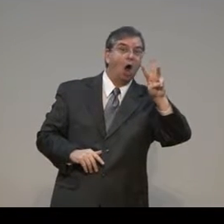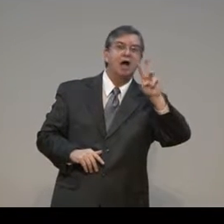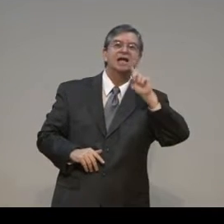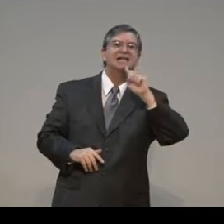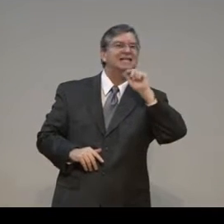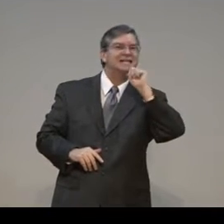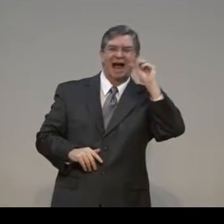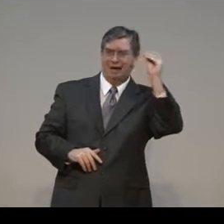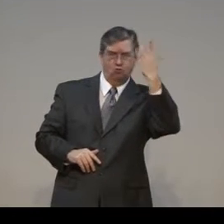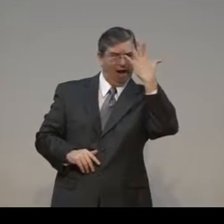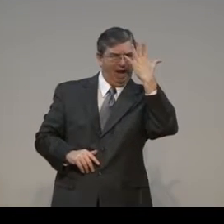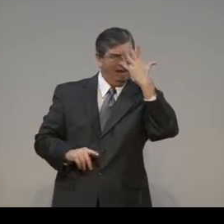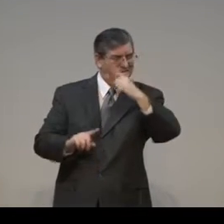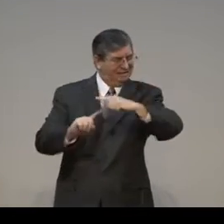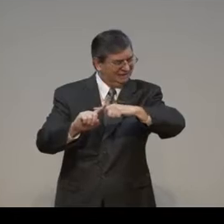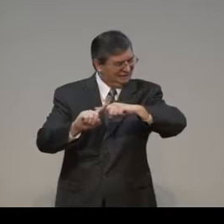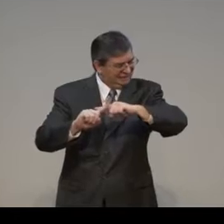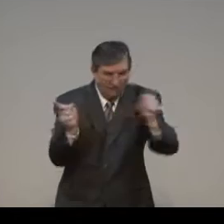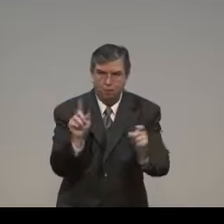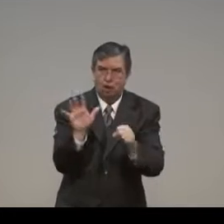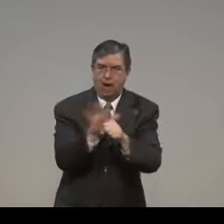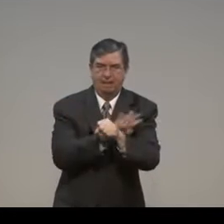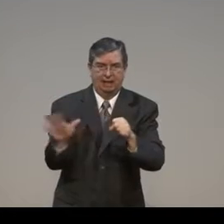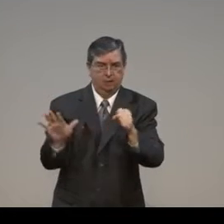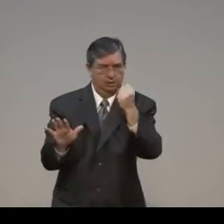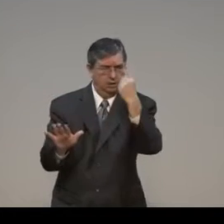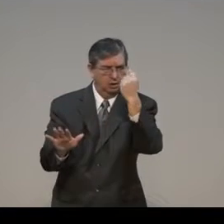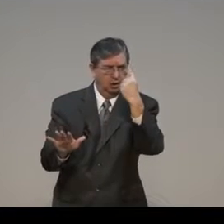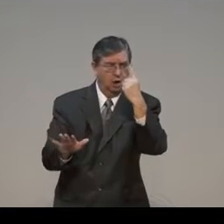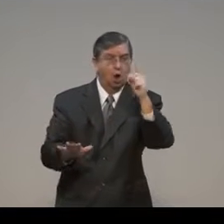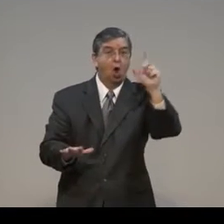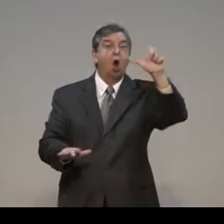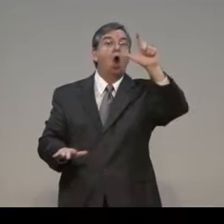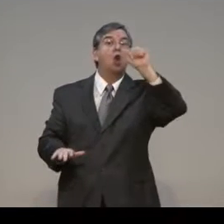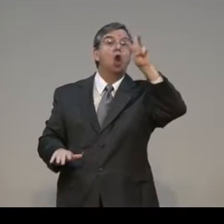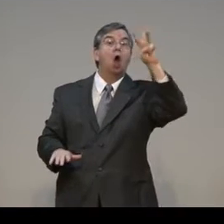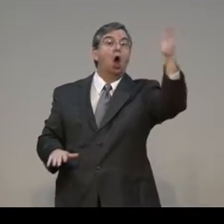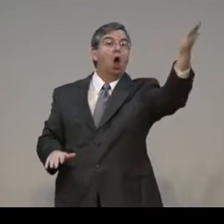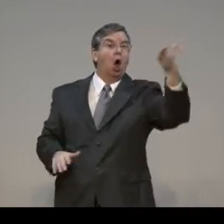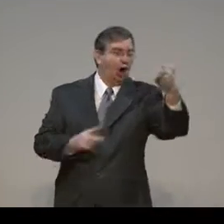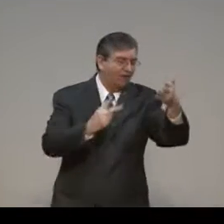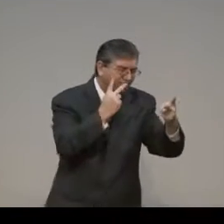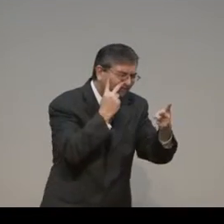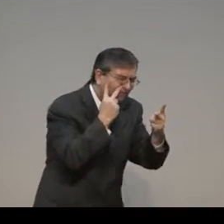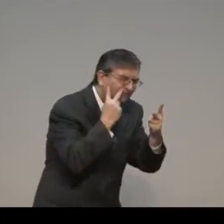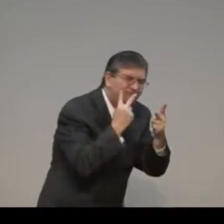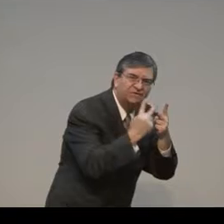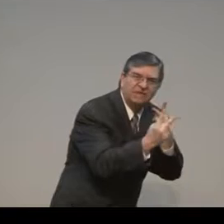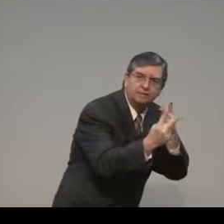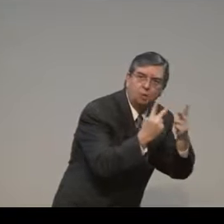The law of the Old Testament is not the grace of the New Testament. The law. The law